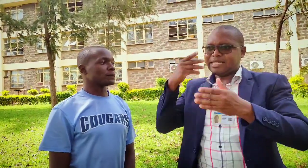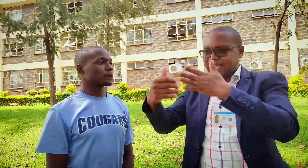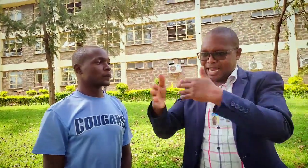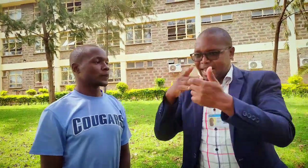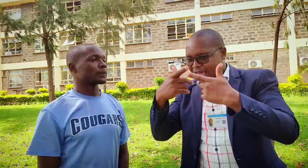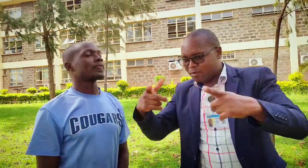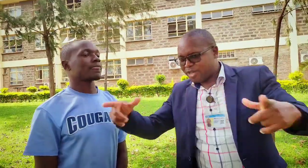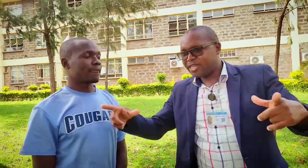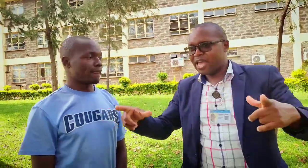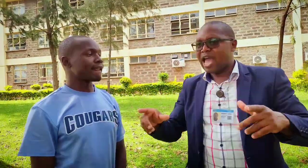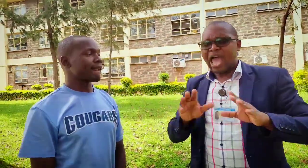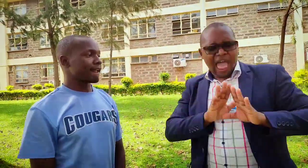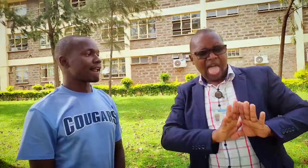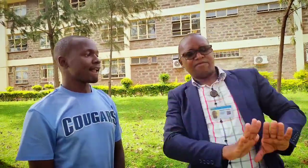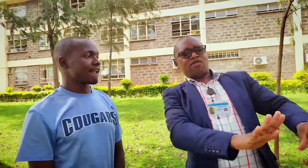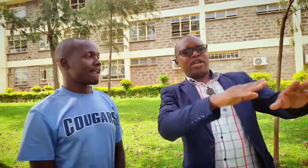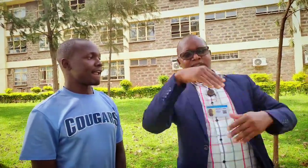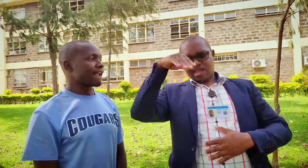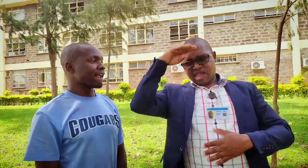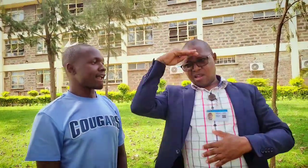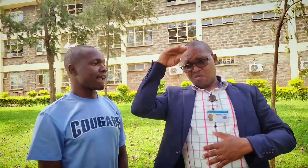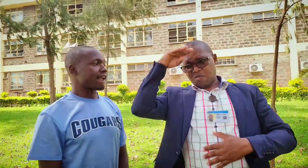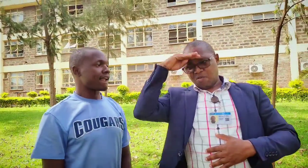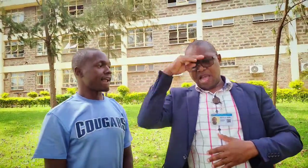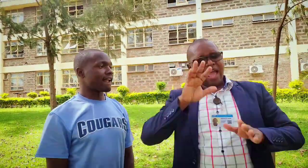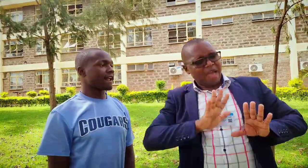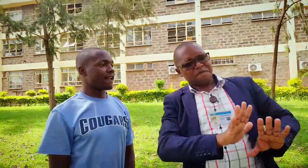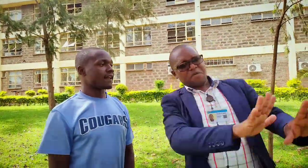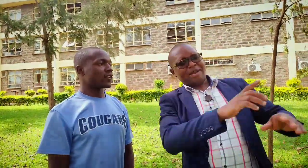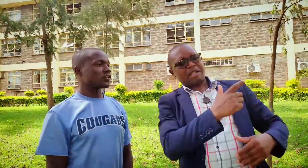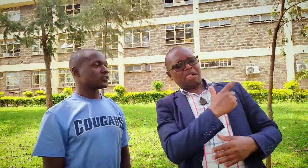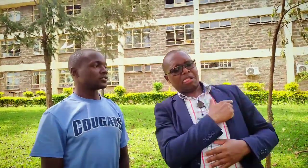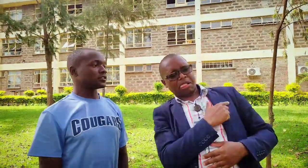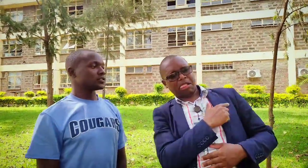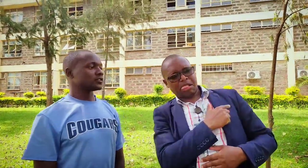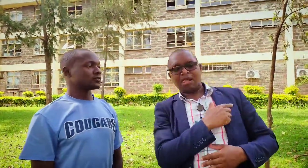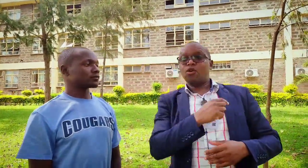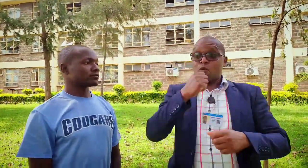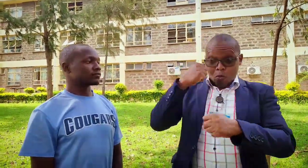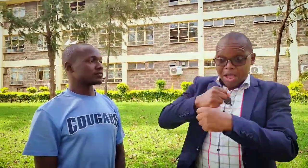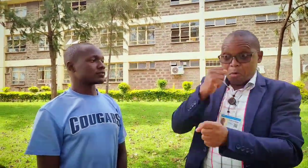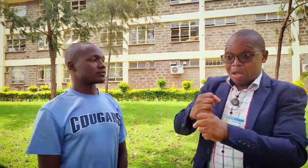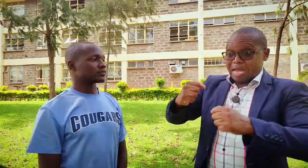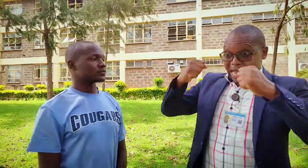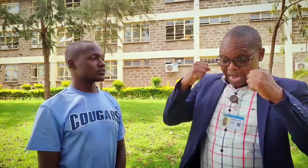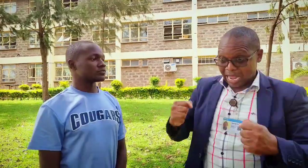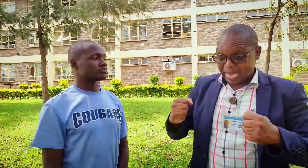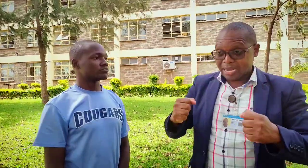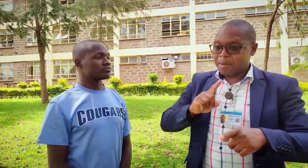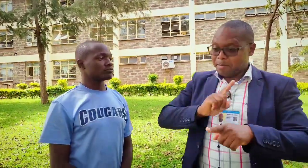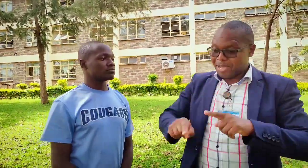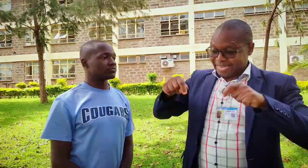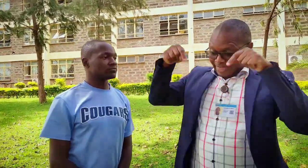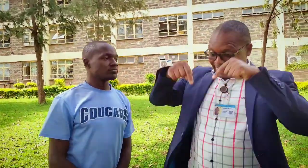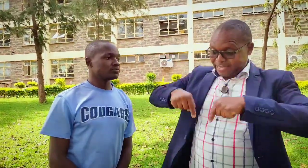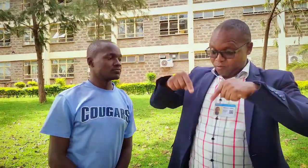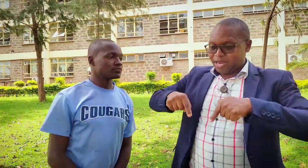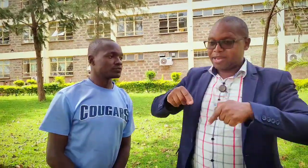they should also teach other sign language should avoid drunkenness laziness